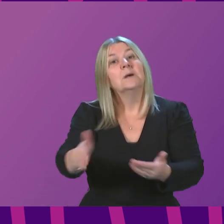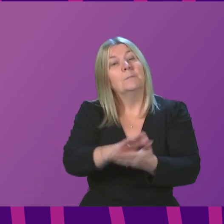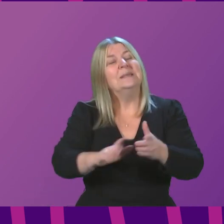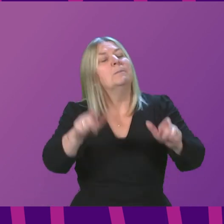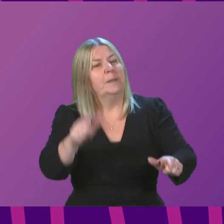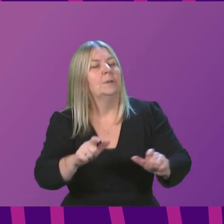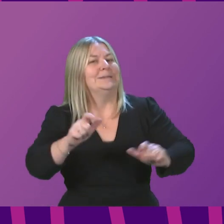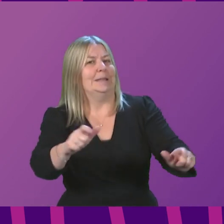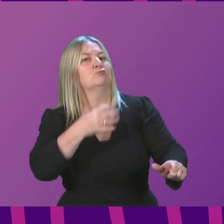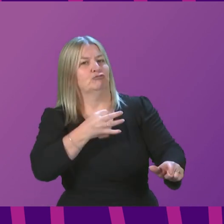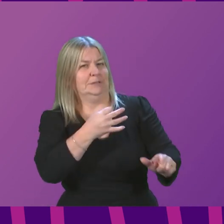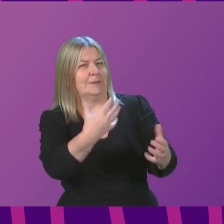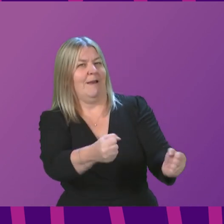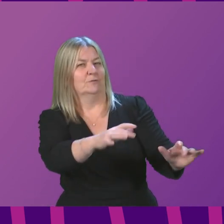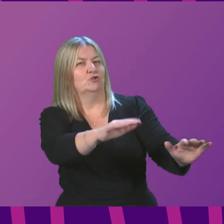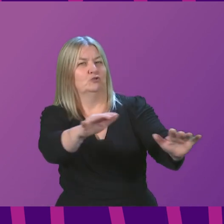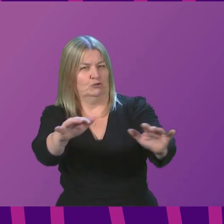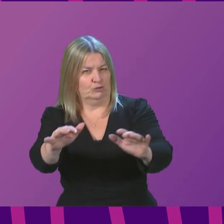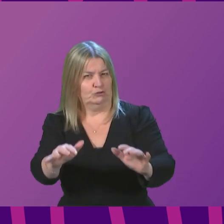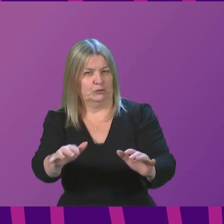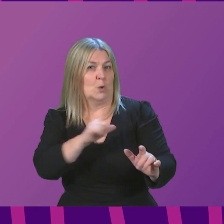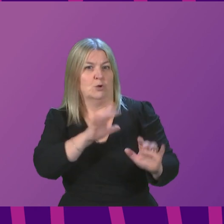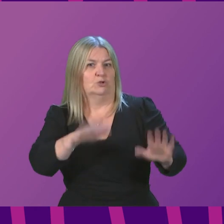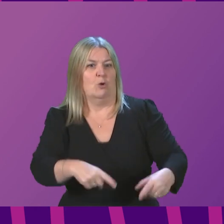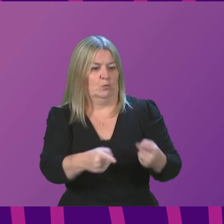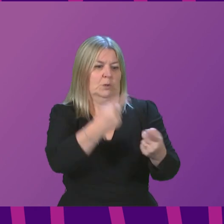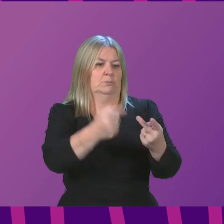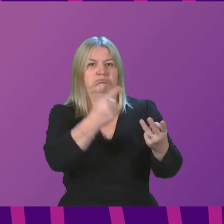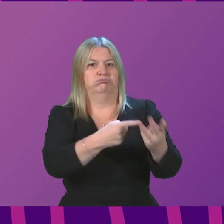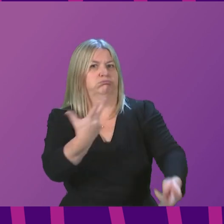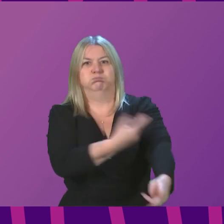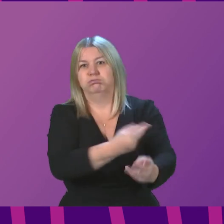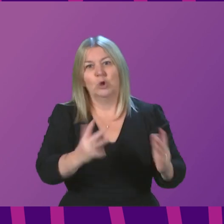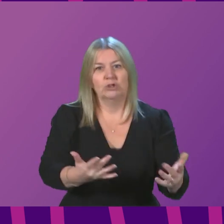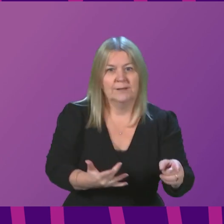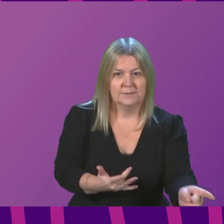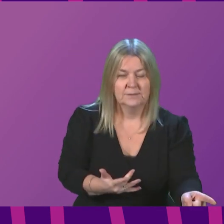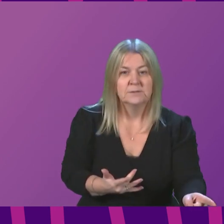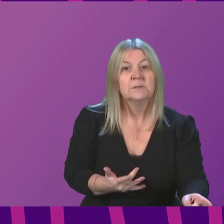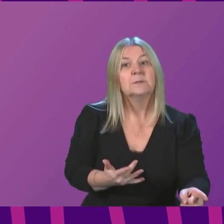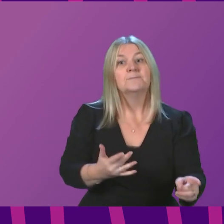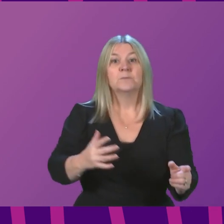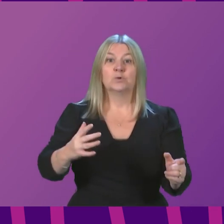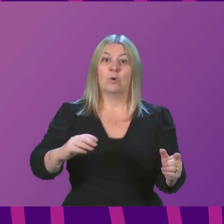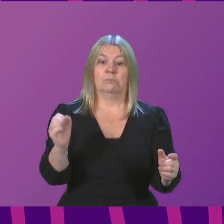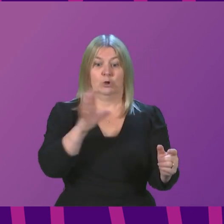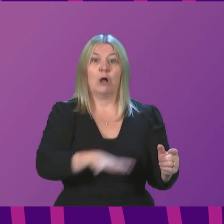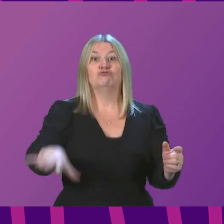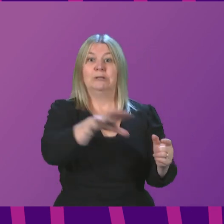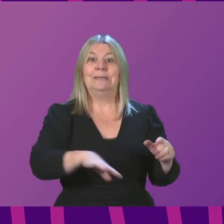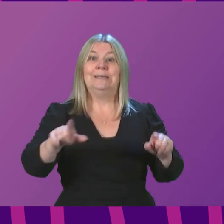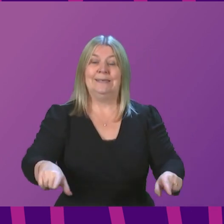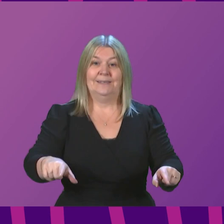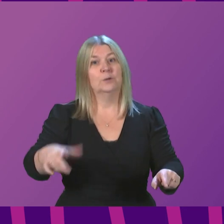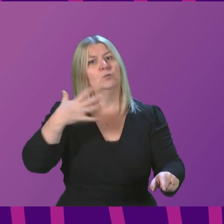at significant risk. We will not get the full benefit of the booster programme as a country until the maximum number of us are